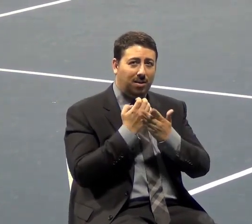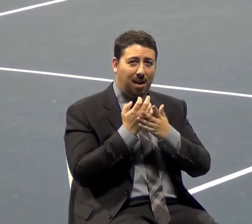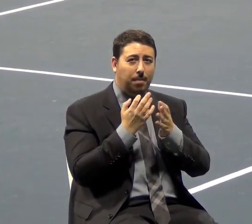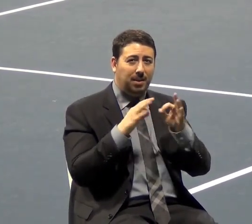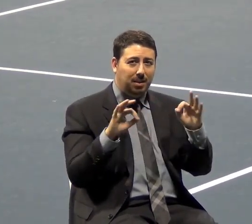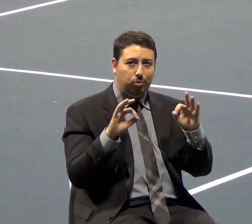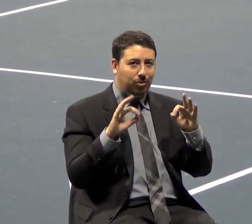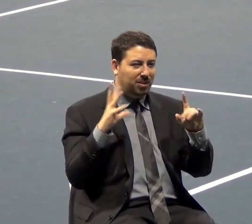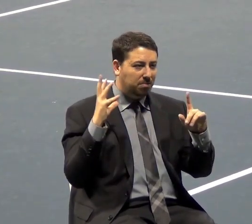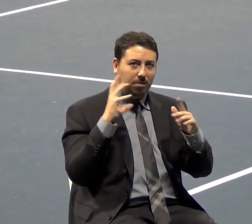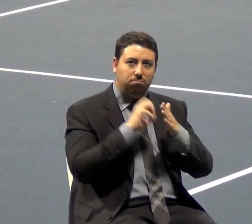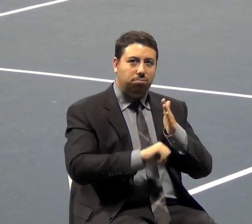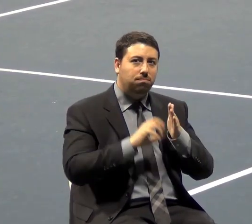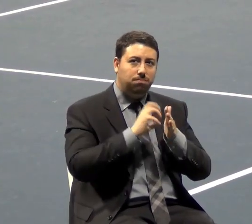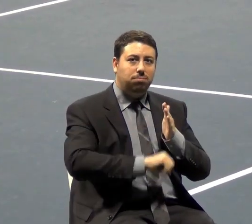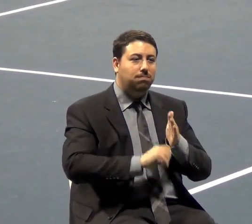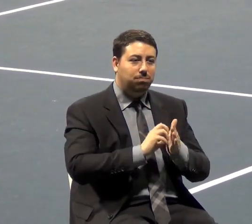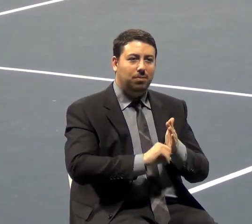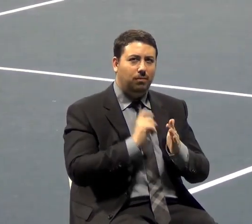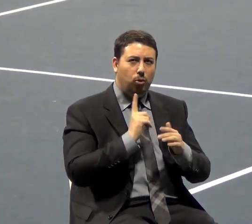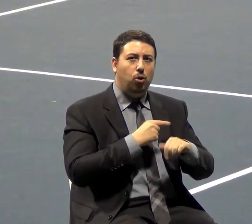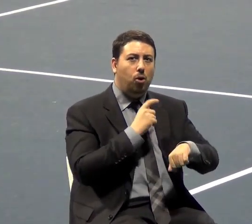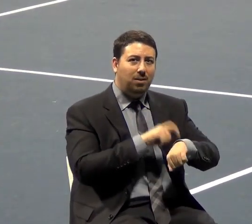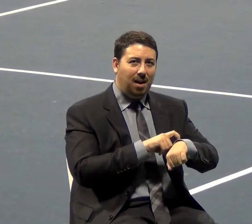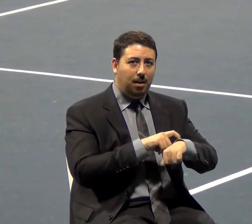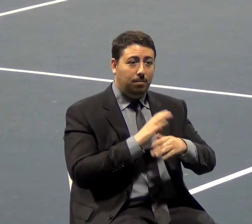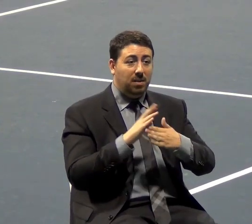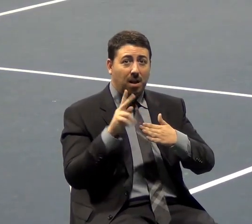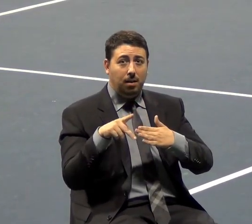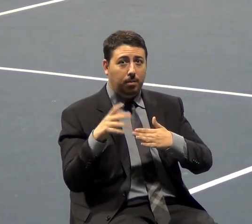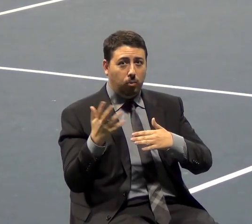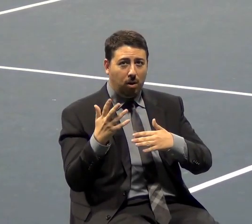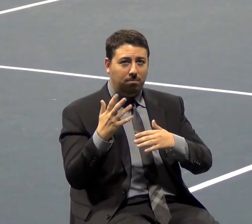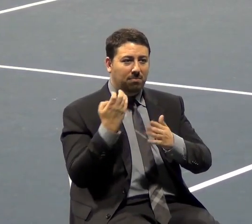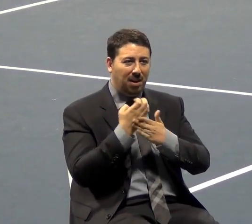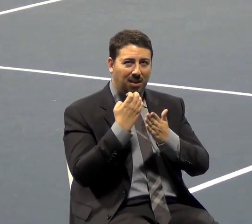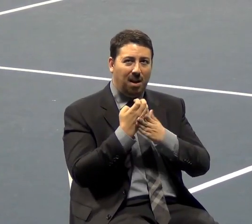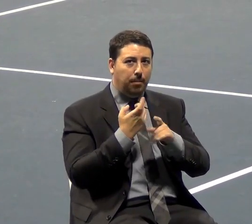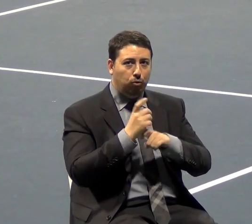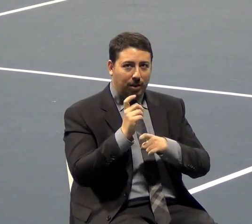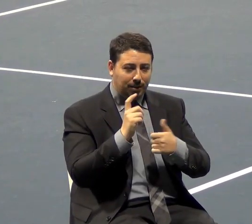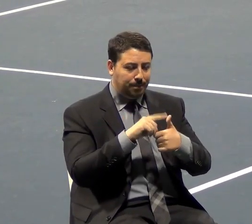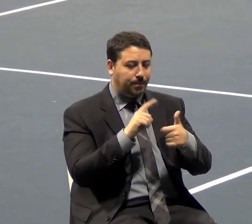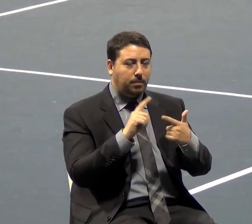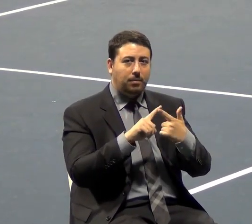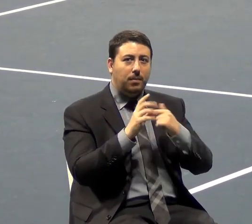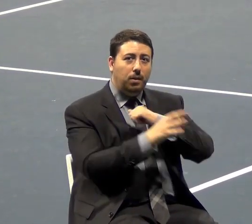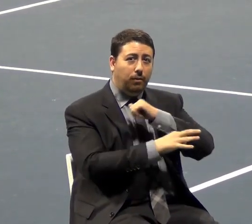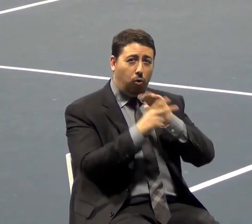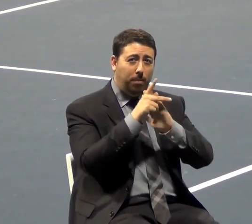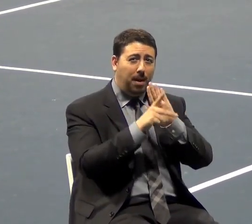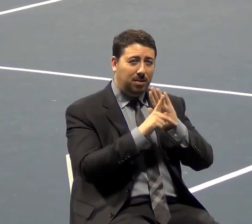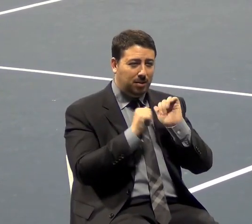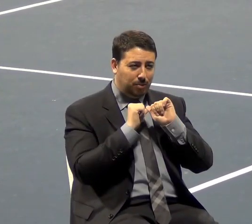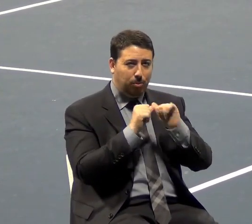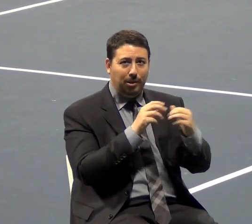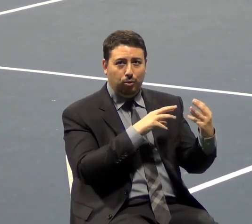time. We end up with an economic crisis. We end up with a foreign policy of perpetual war, which contributes even further to our bankruptcy.